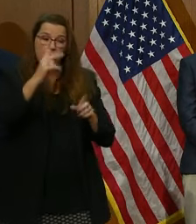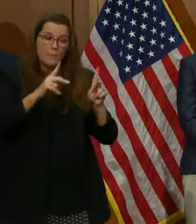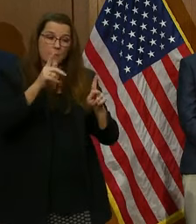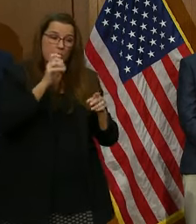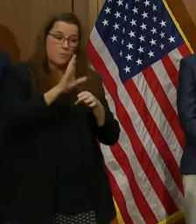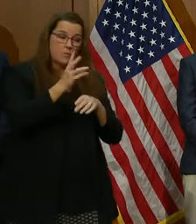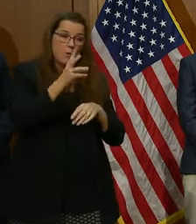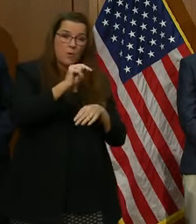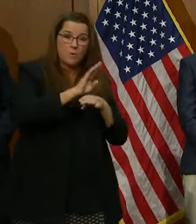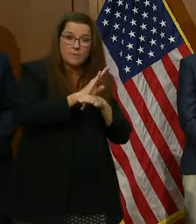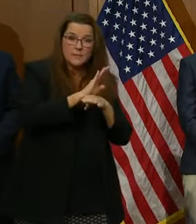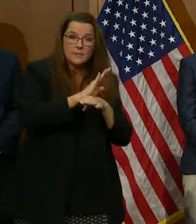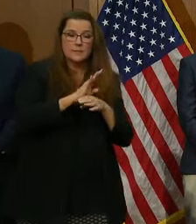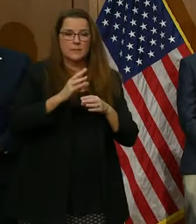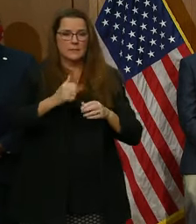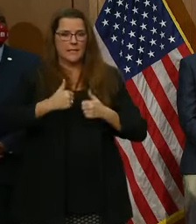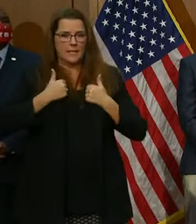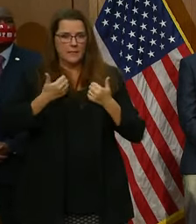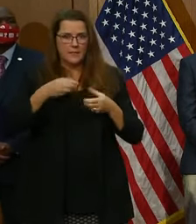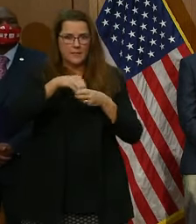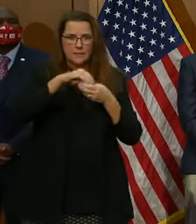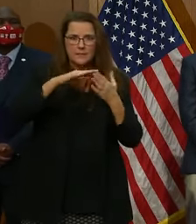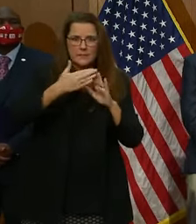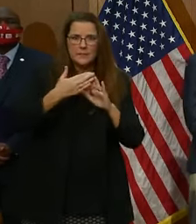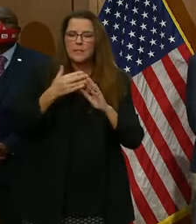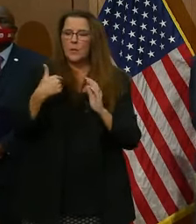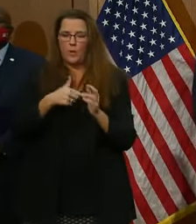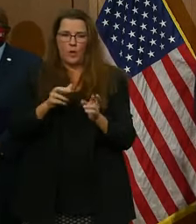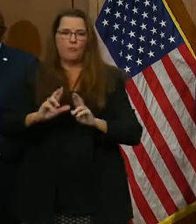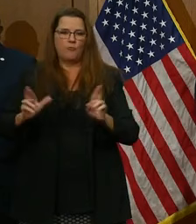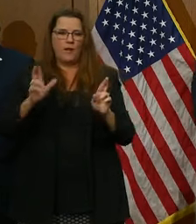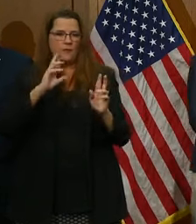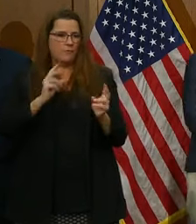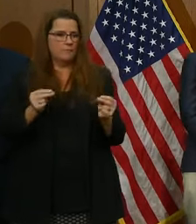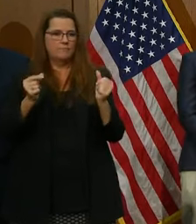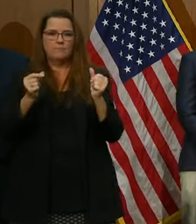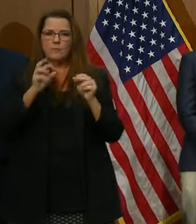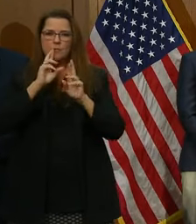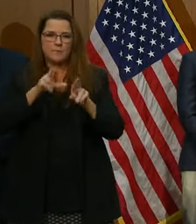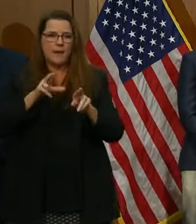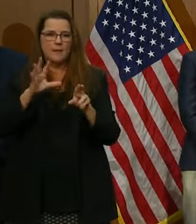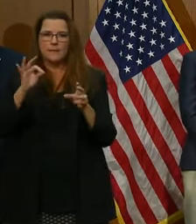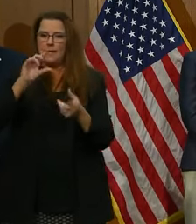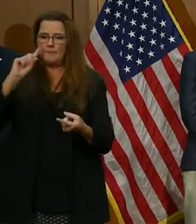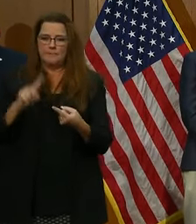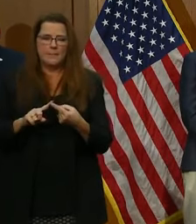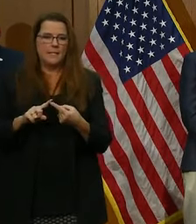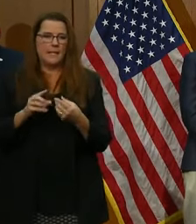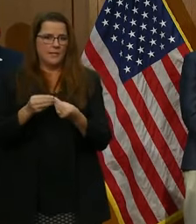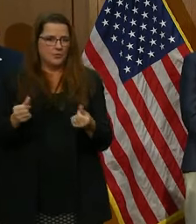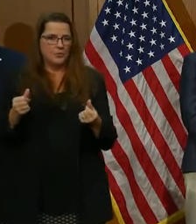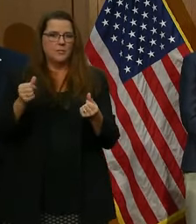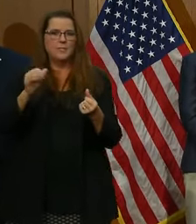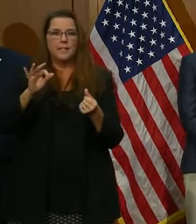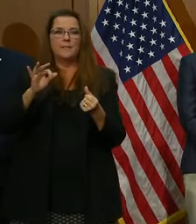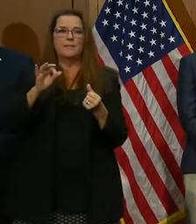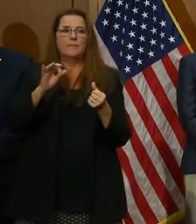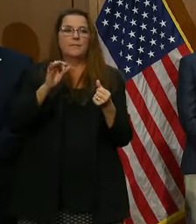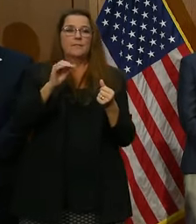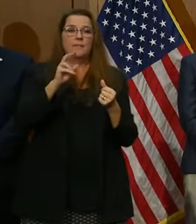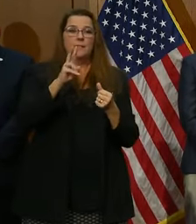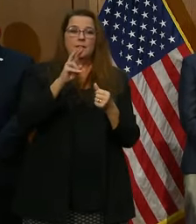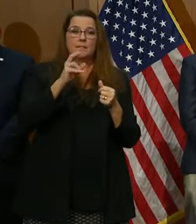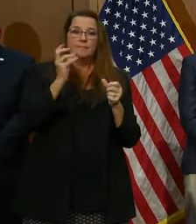enforcement is well prepared for rapid response and mitigation if an incident or act of violence should occur